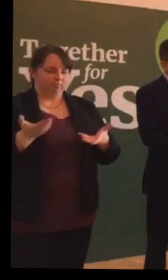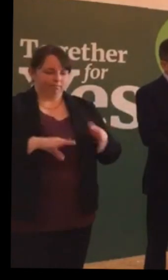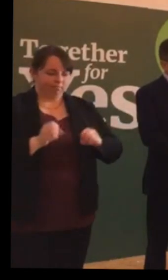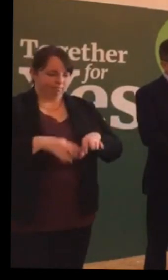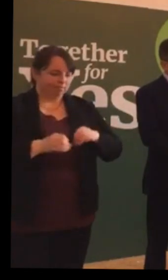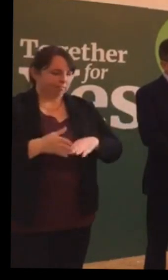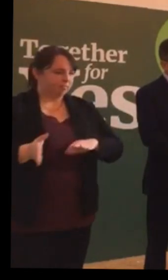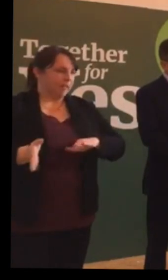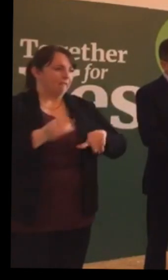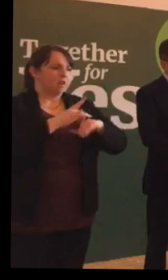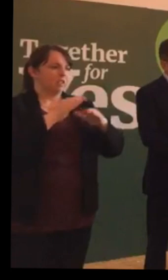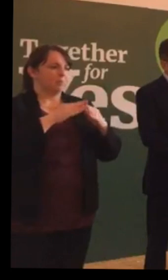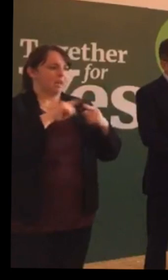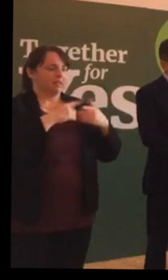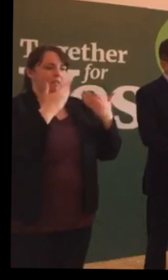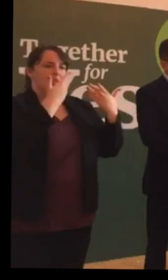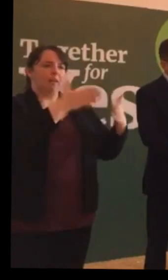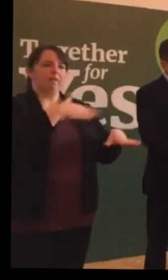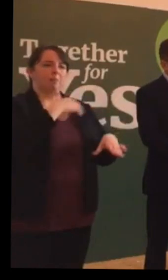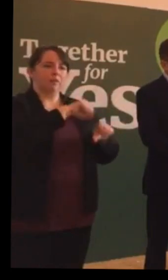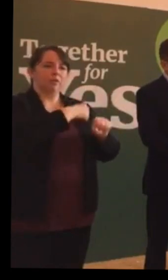and leave him behind.